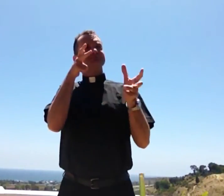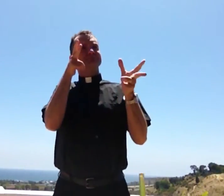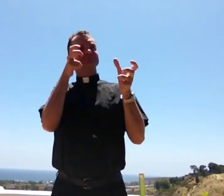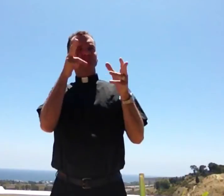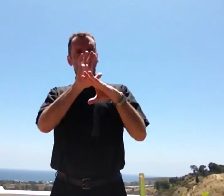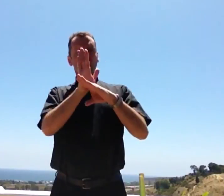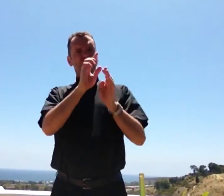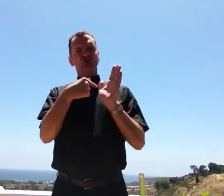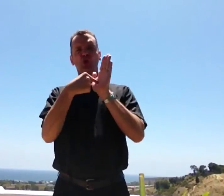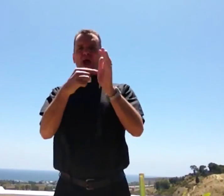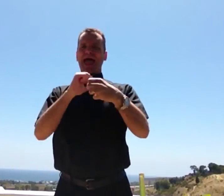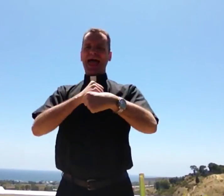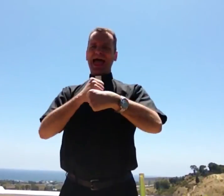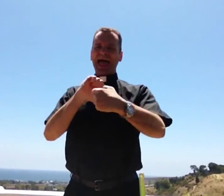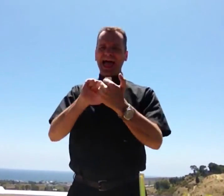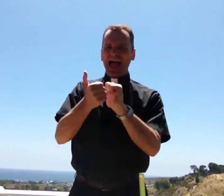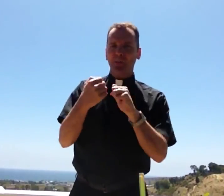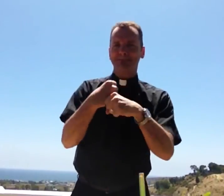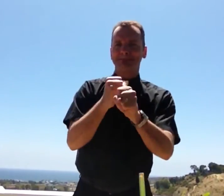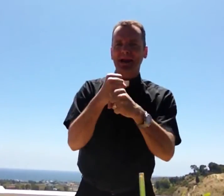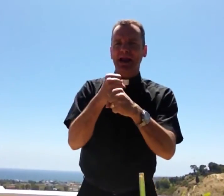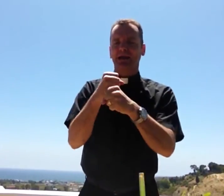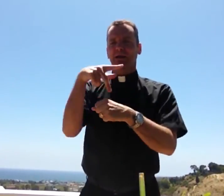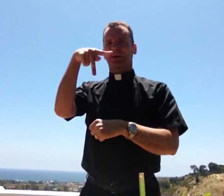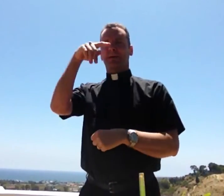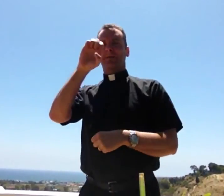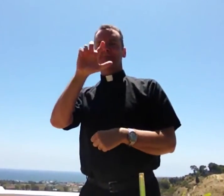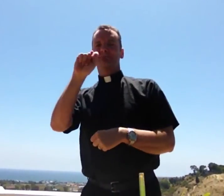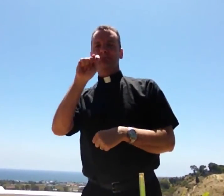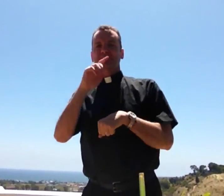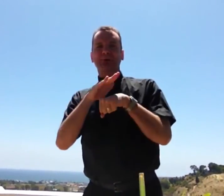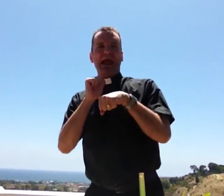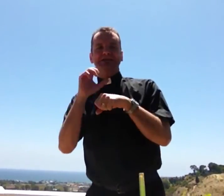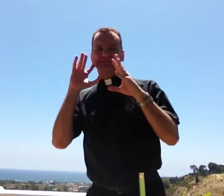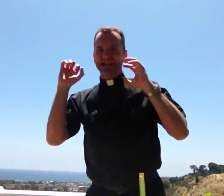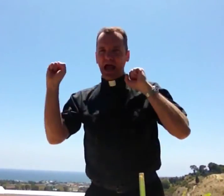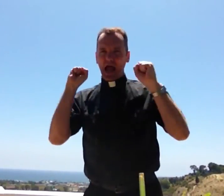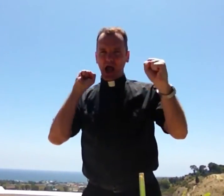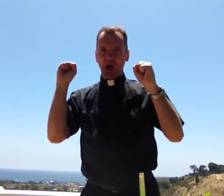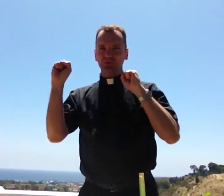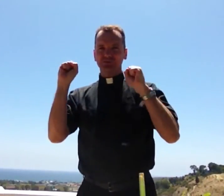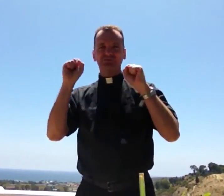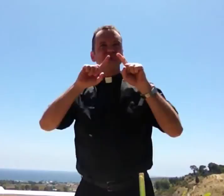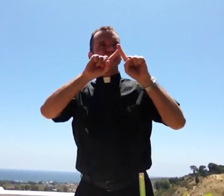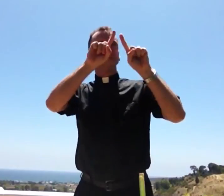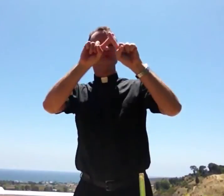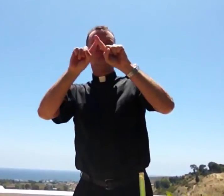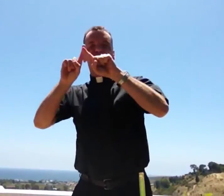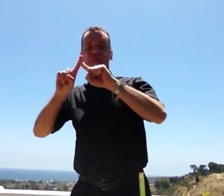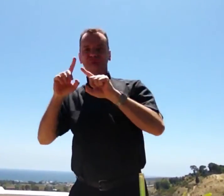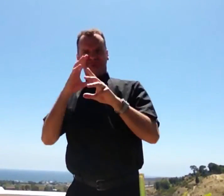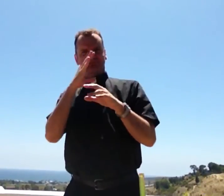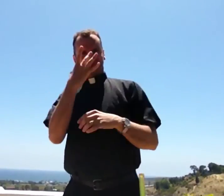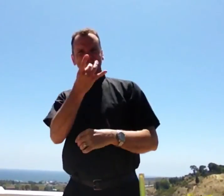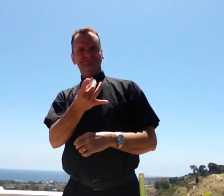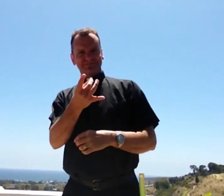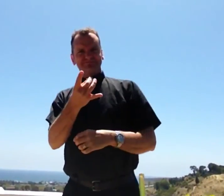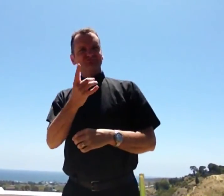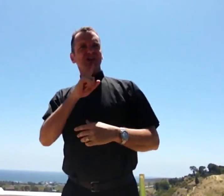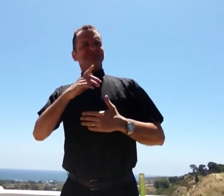enjoy music. And watching the movie, of how they made Pet Sounds, that song, it's really different, very